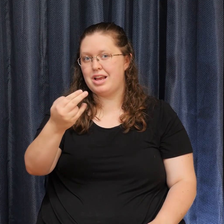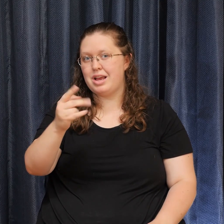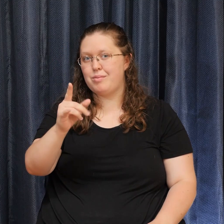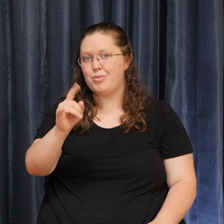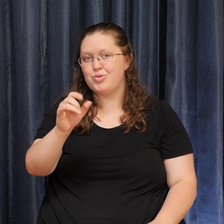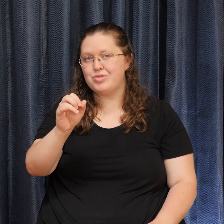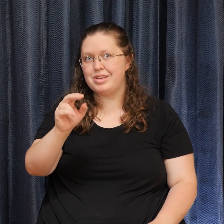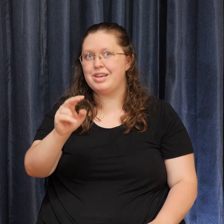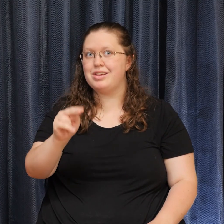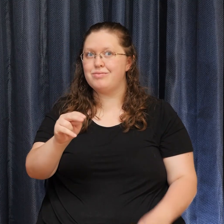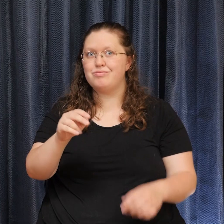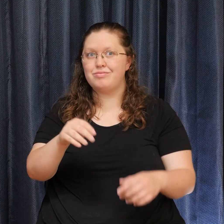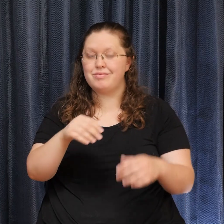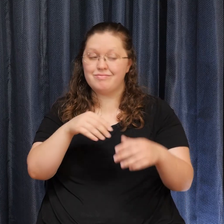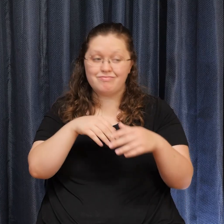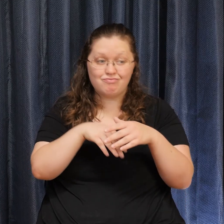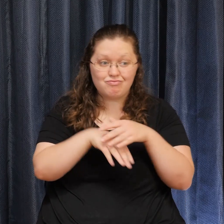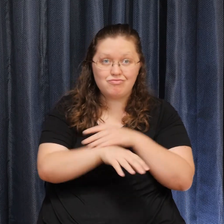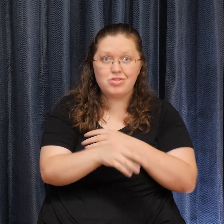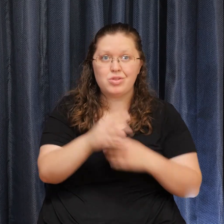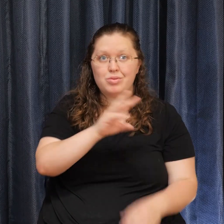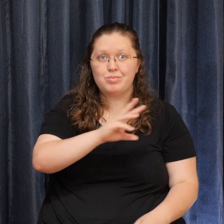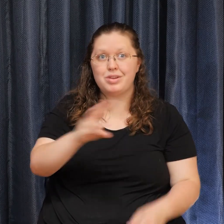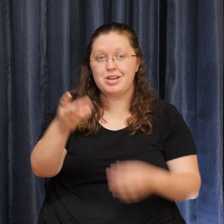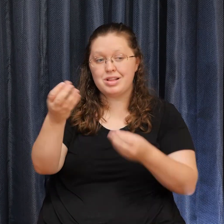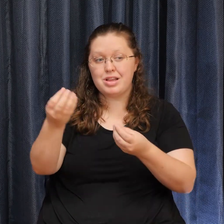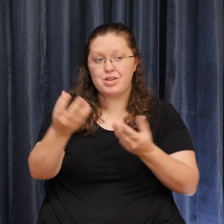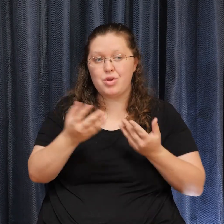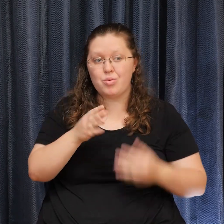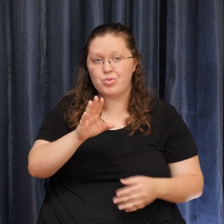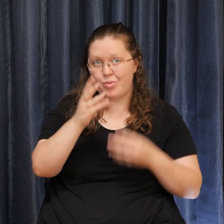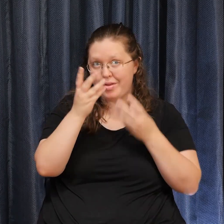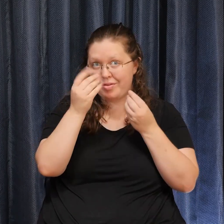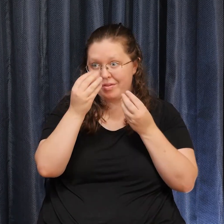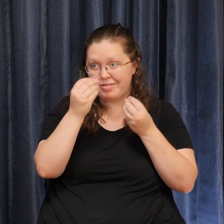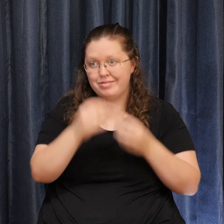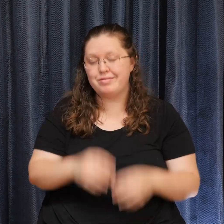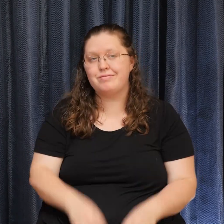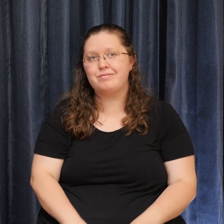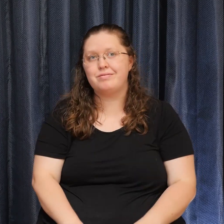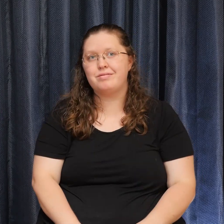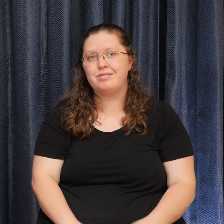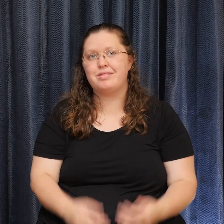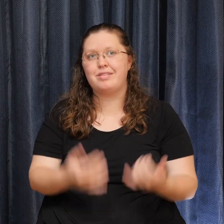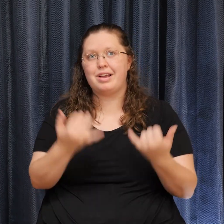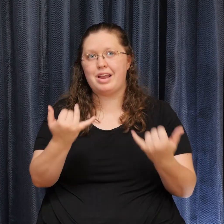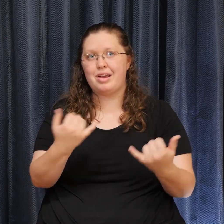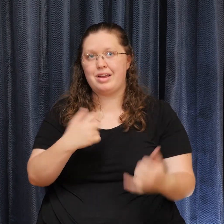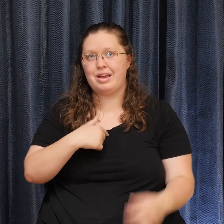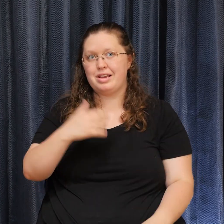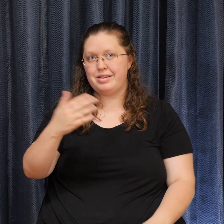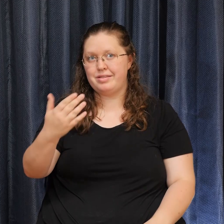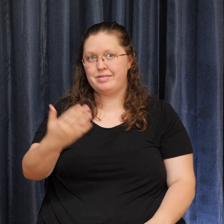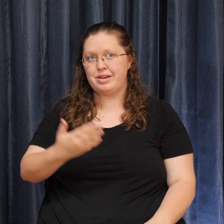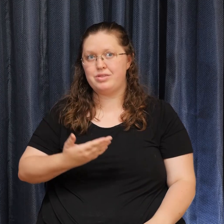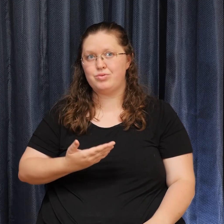and let us know what you think. And now, I invite you to settle into a